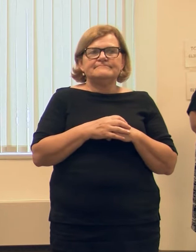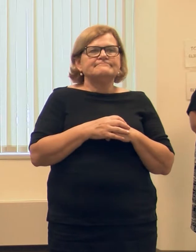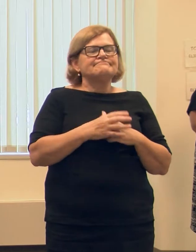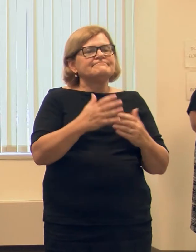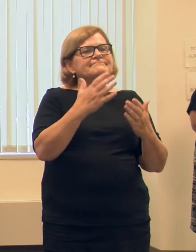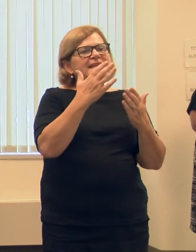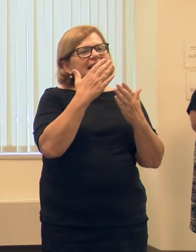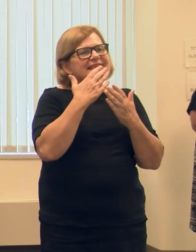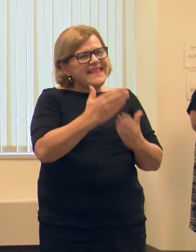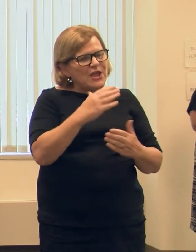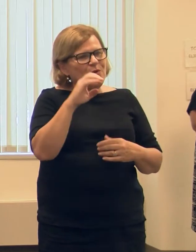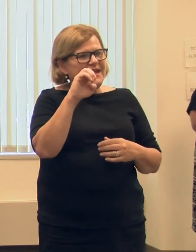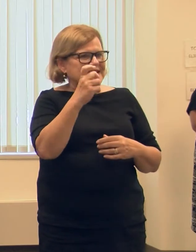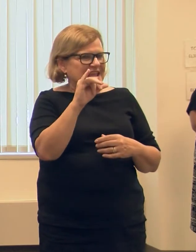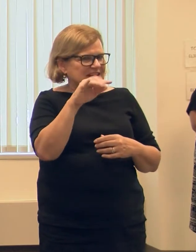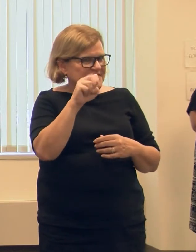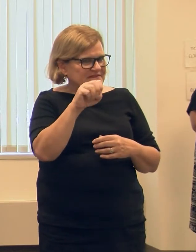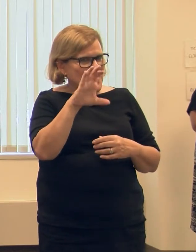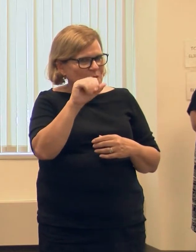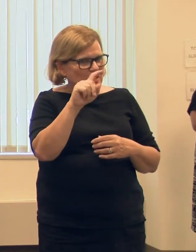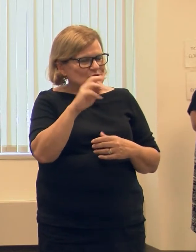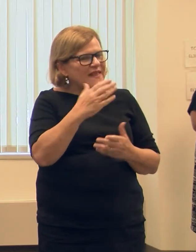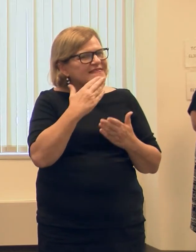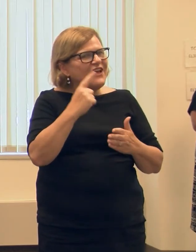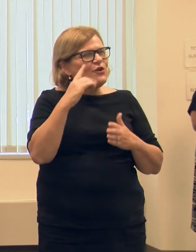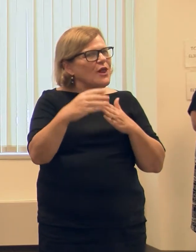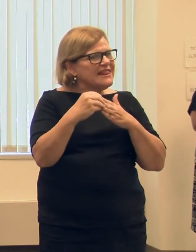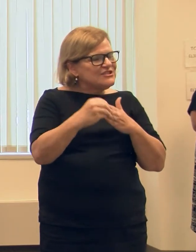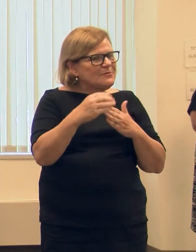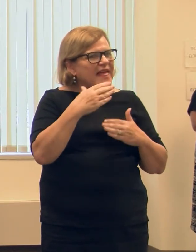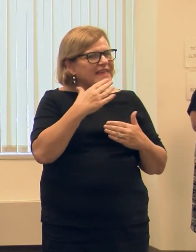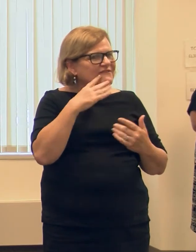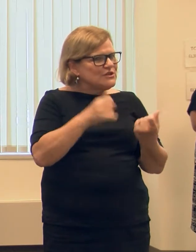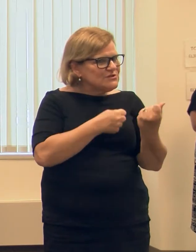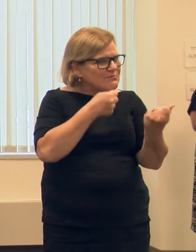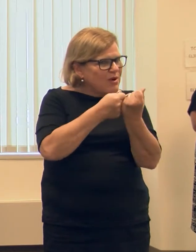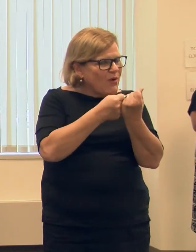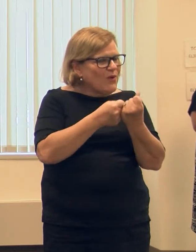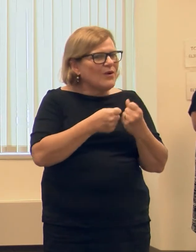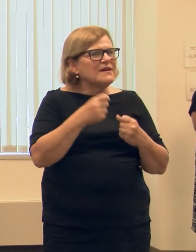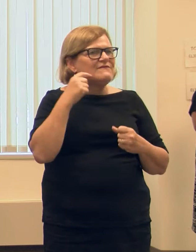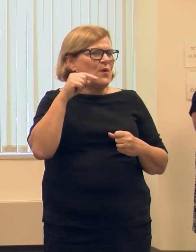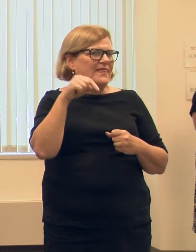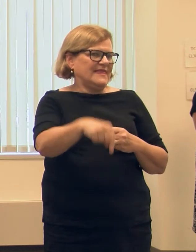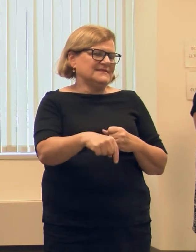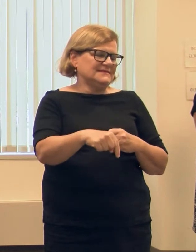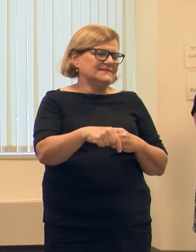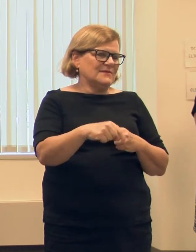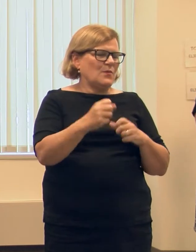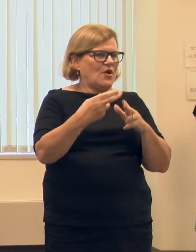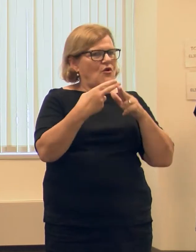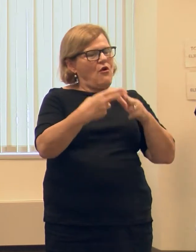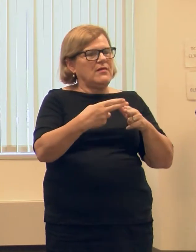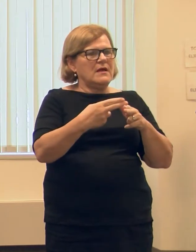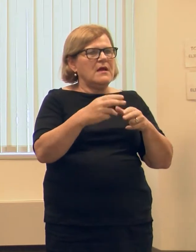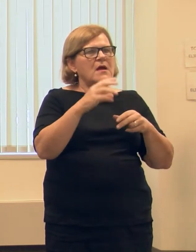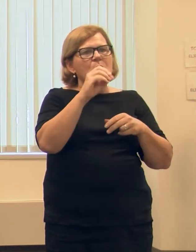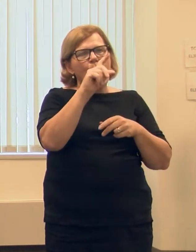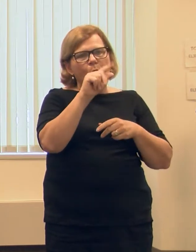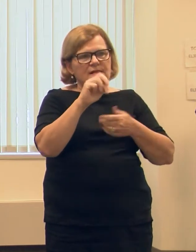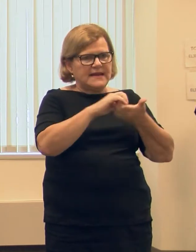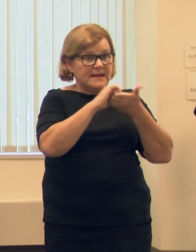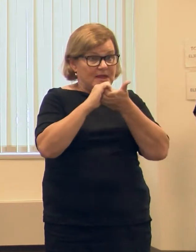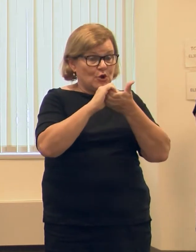Thank you, Executive Coulter. Thank you for your leadership. Thank you for your support on this initiative, which we're calling the Oakland Together